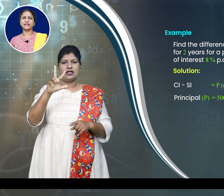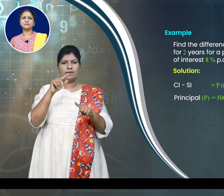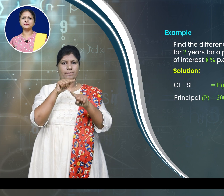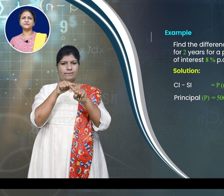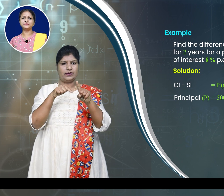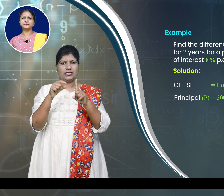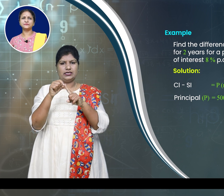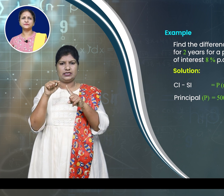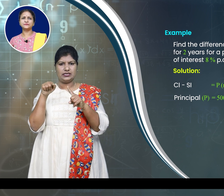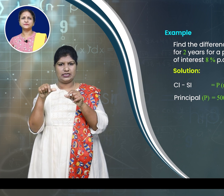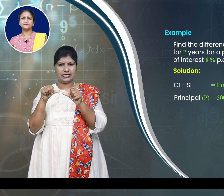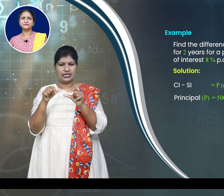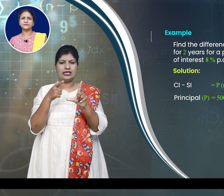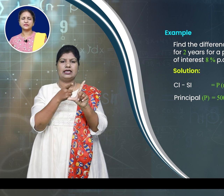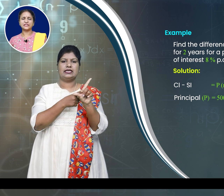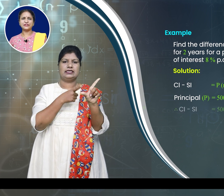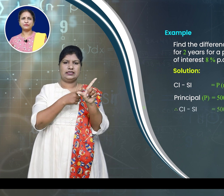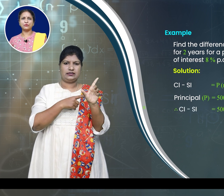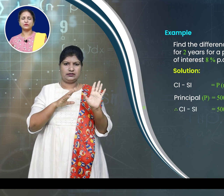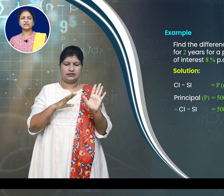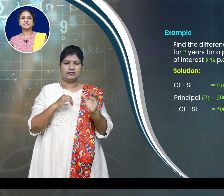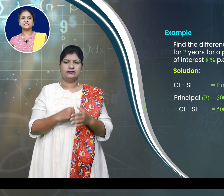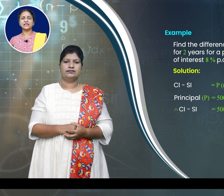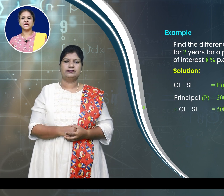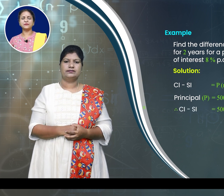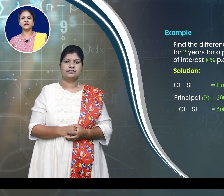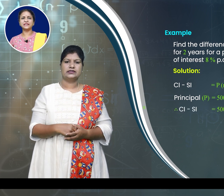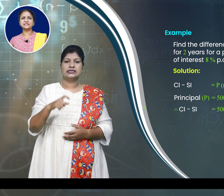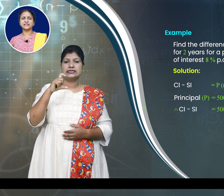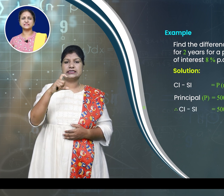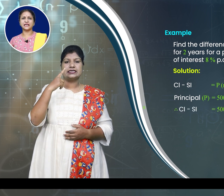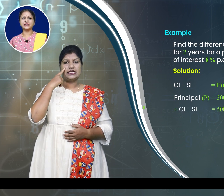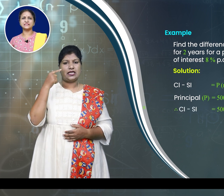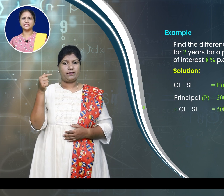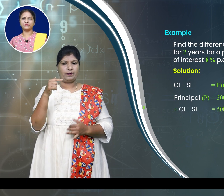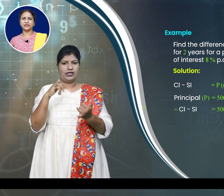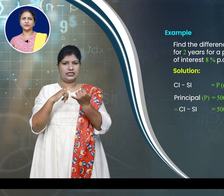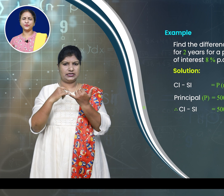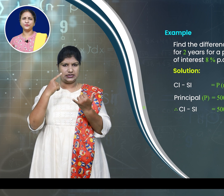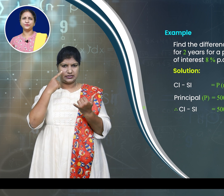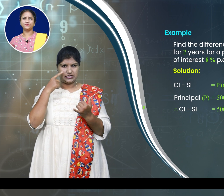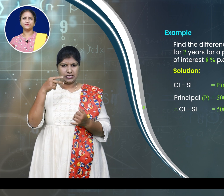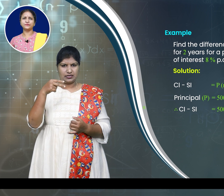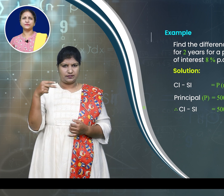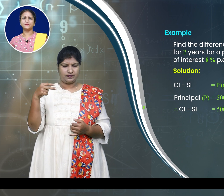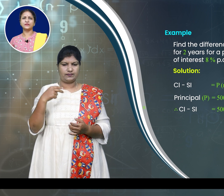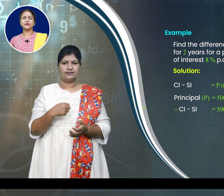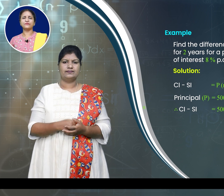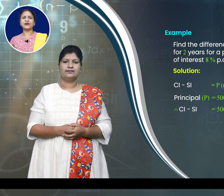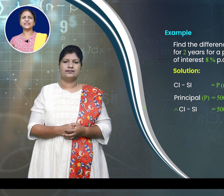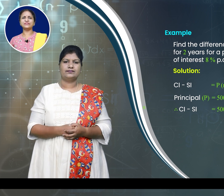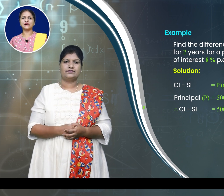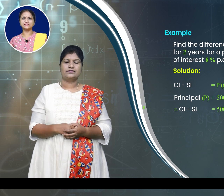annum. Therefore, CI minus SI is equal to 5000